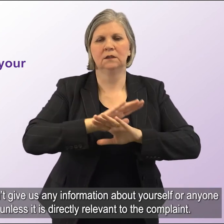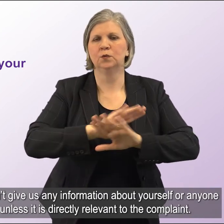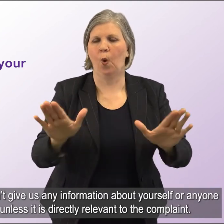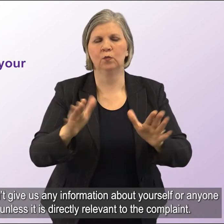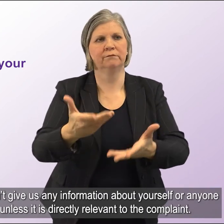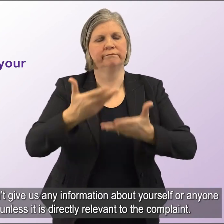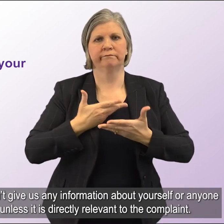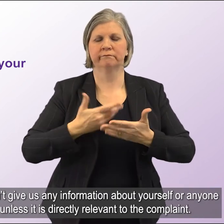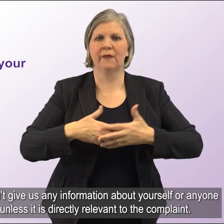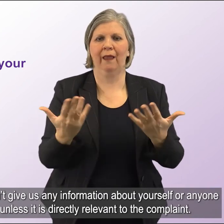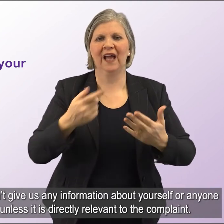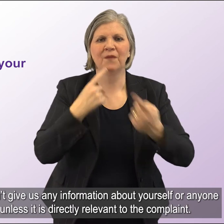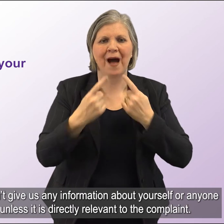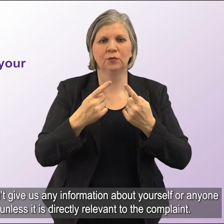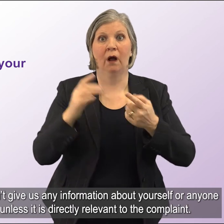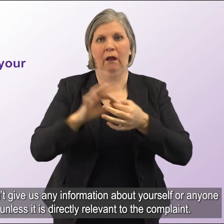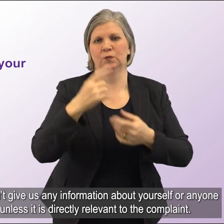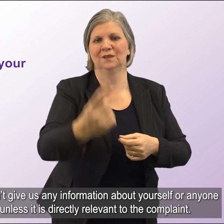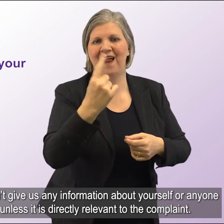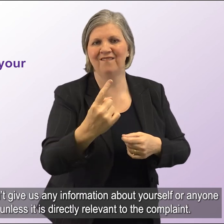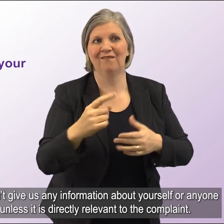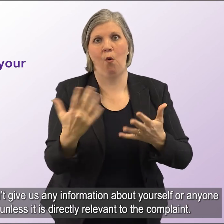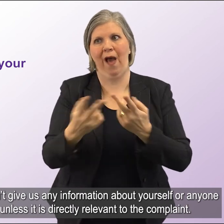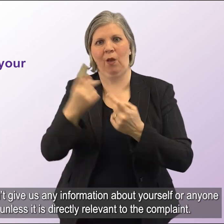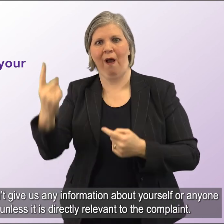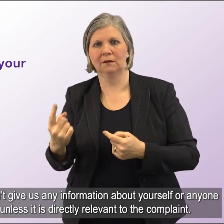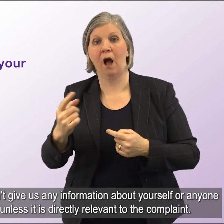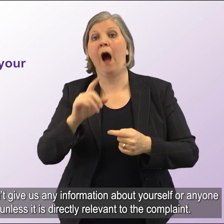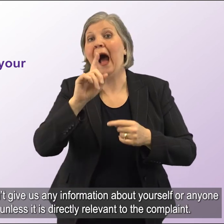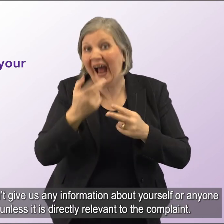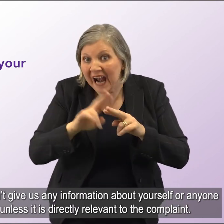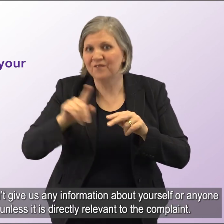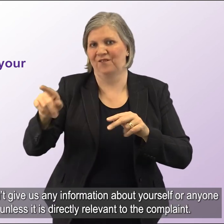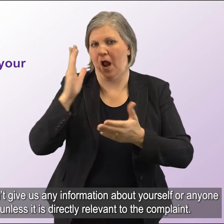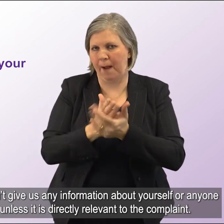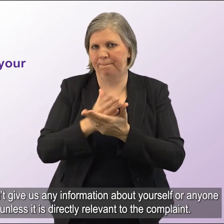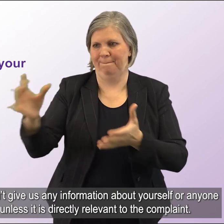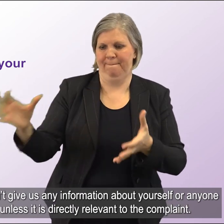Please don't give us any information about yourself or anyone else unless it is directly relevant to the complaint.